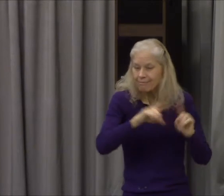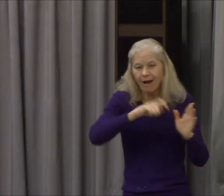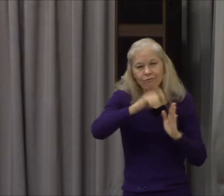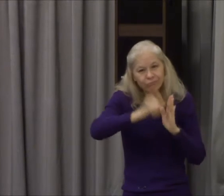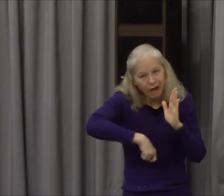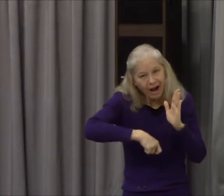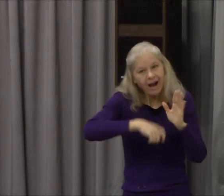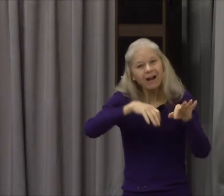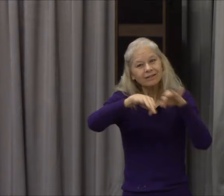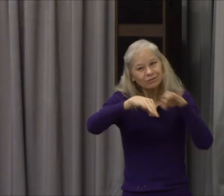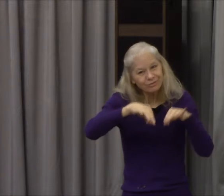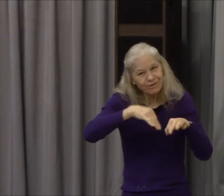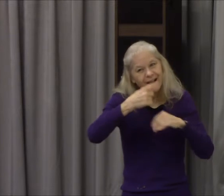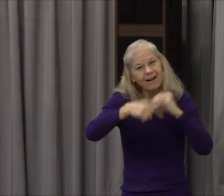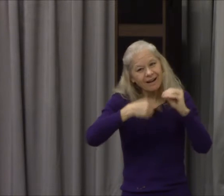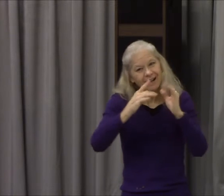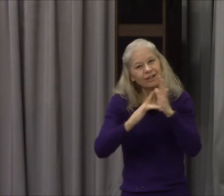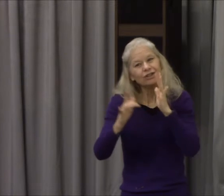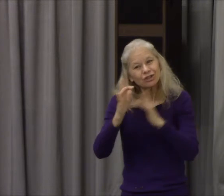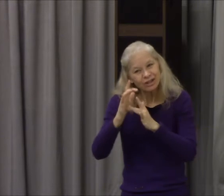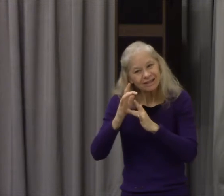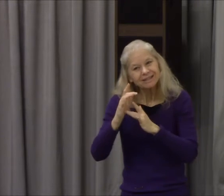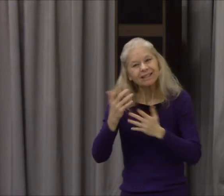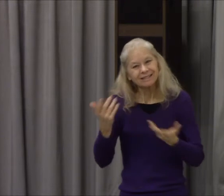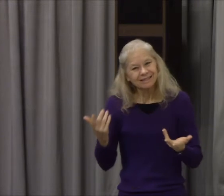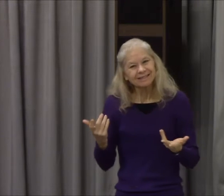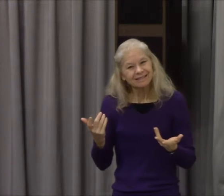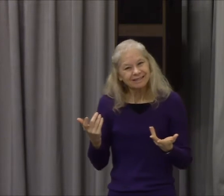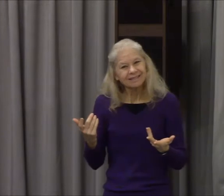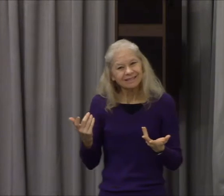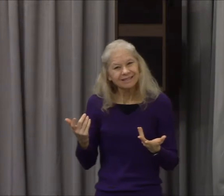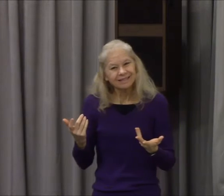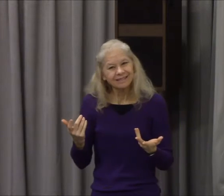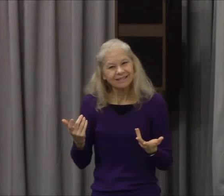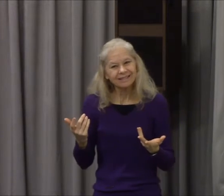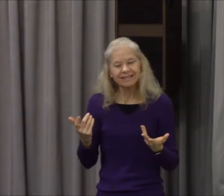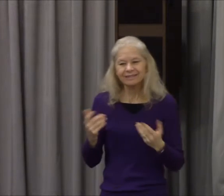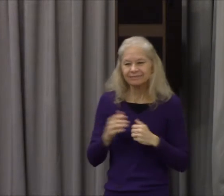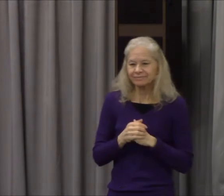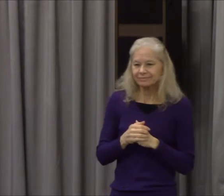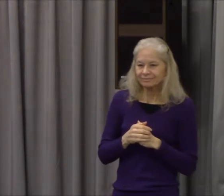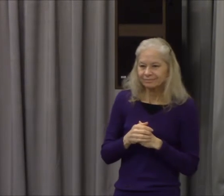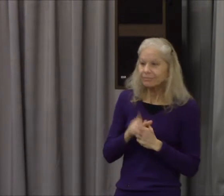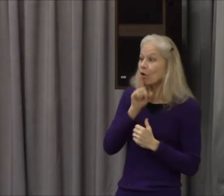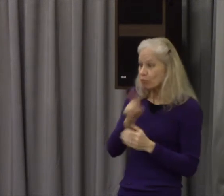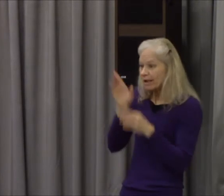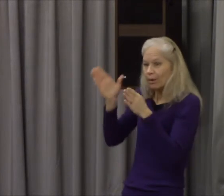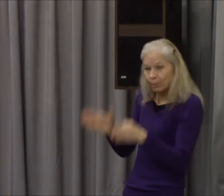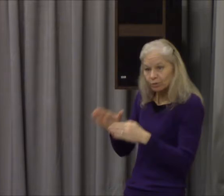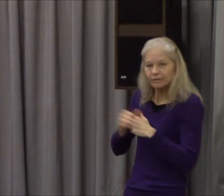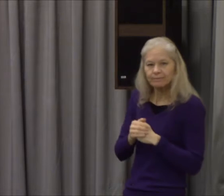he wrote unto the emperor Trajan to seek advice on how to deal with the problem of Christians in his province